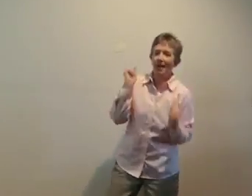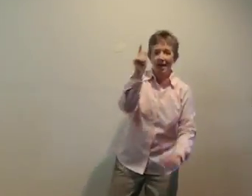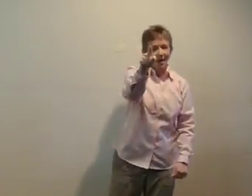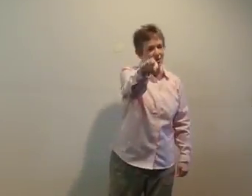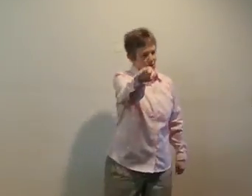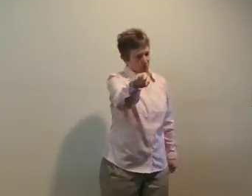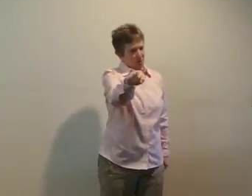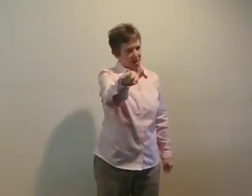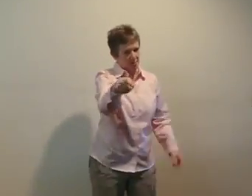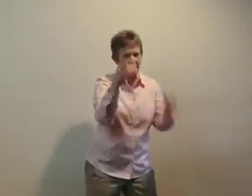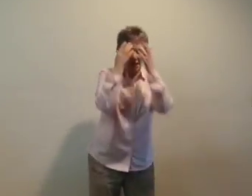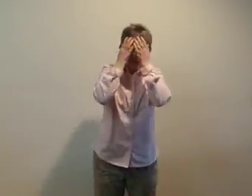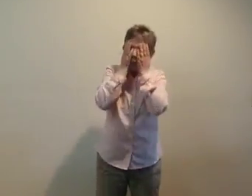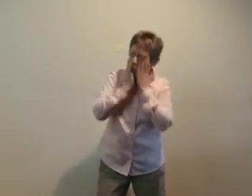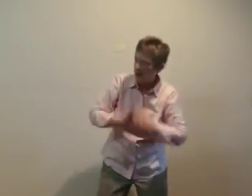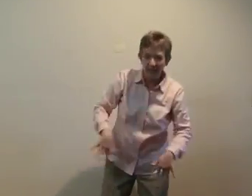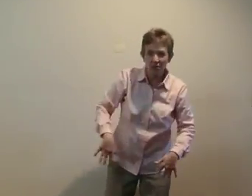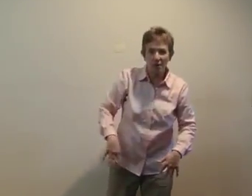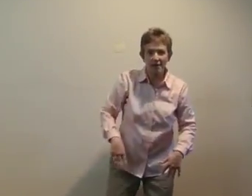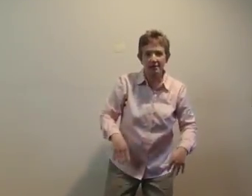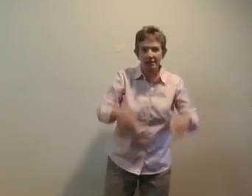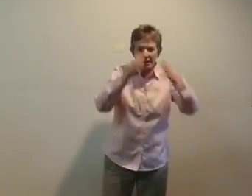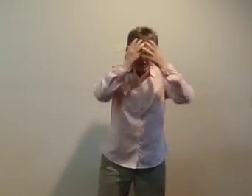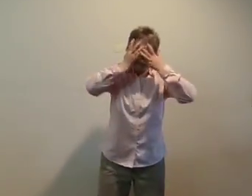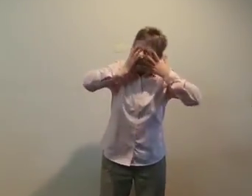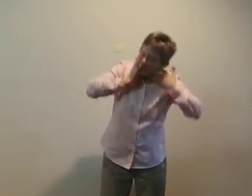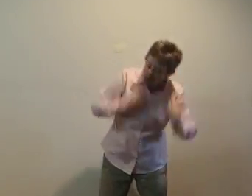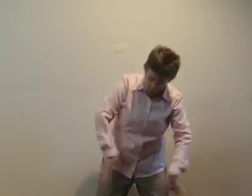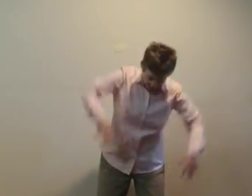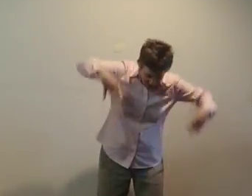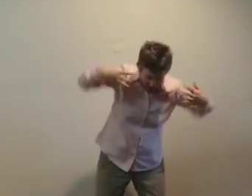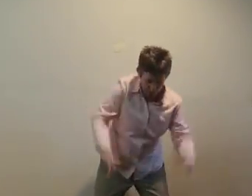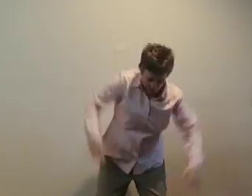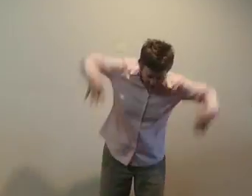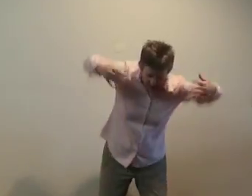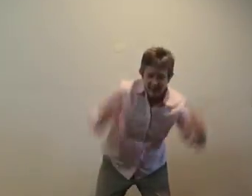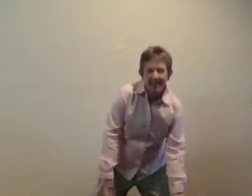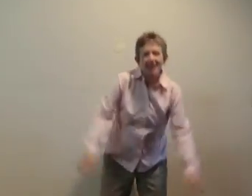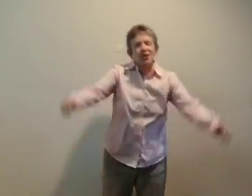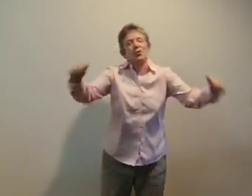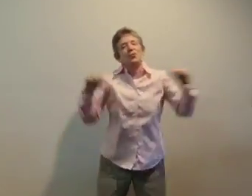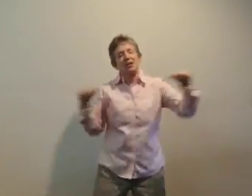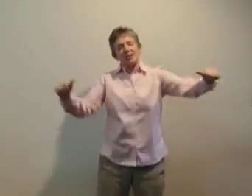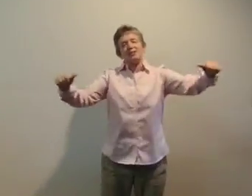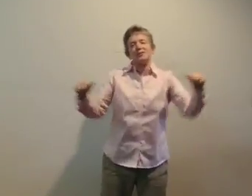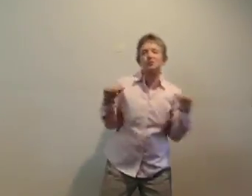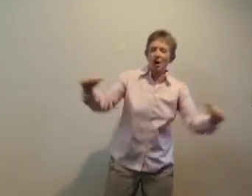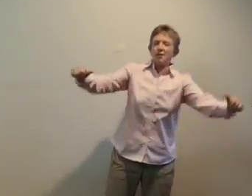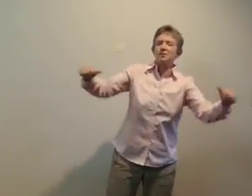And you can bet we get wet, as wet as life can get. We're swamps,